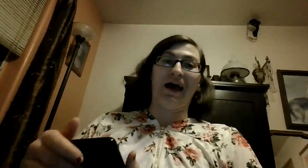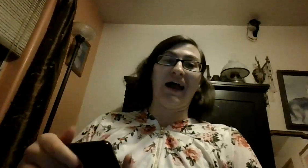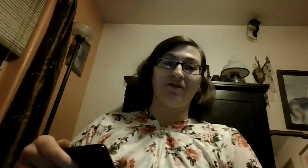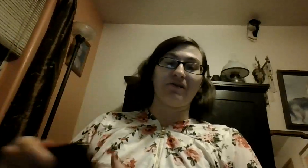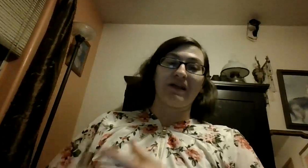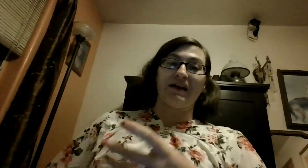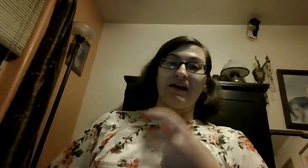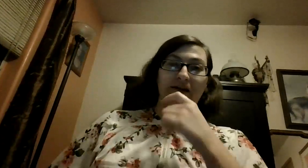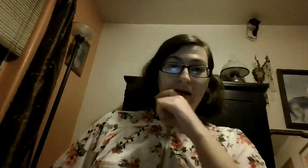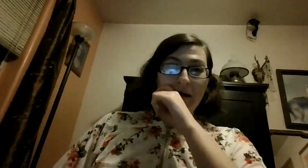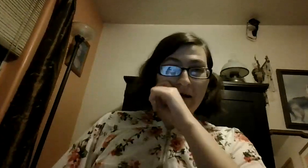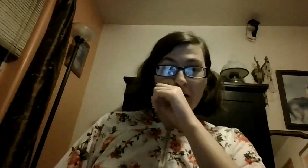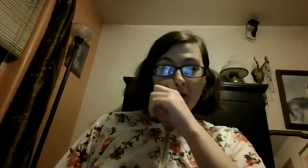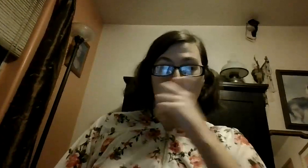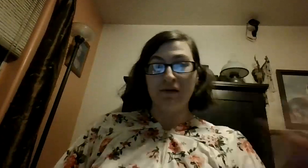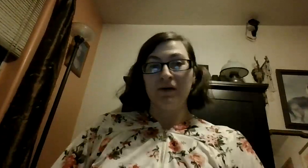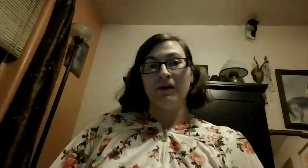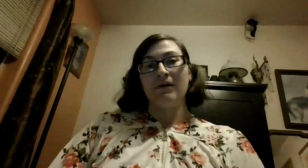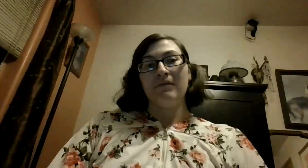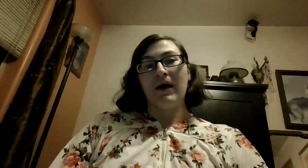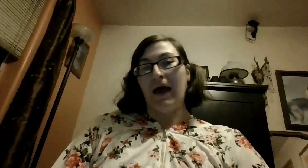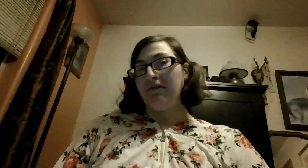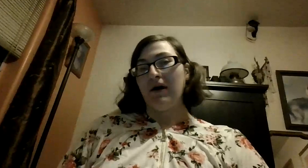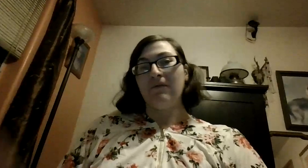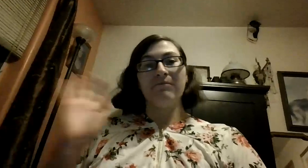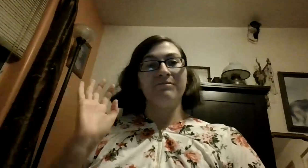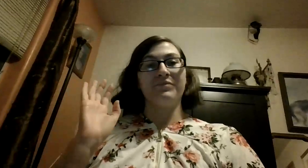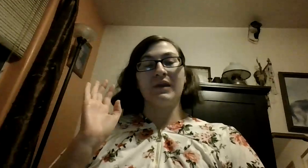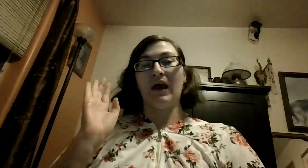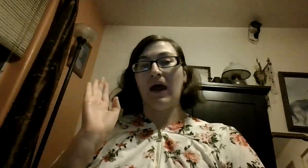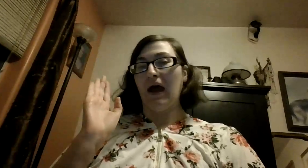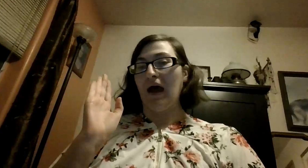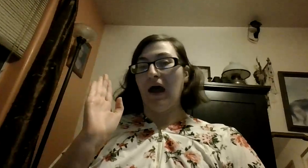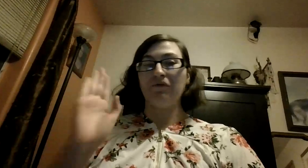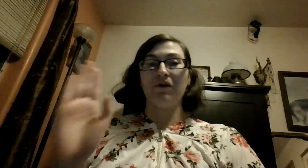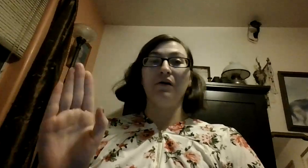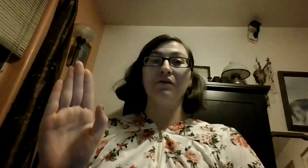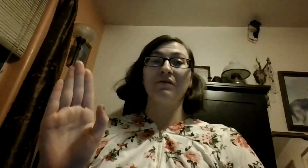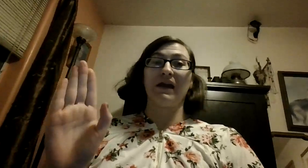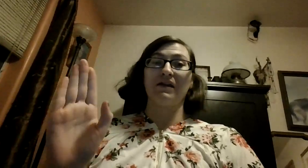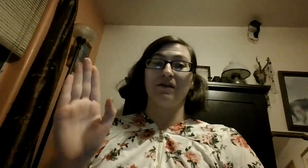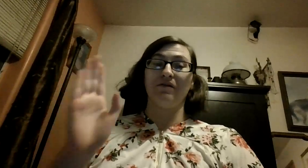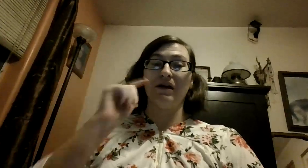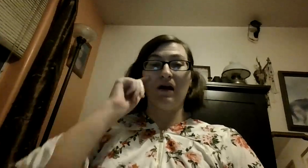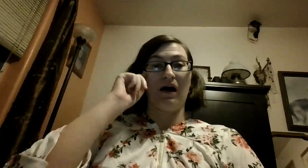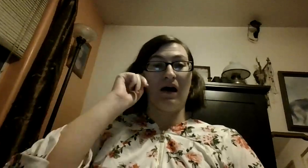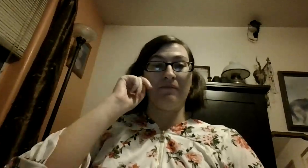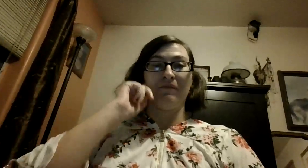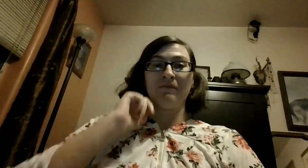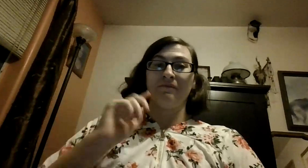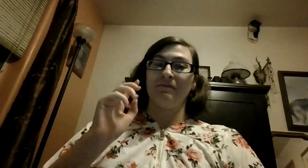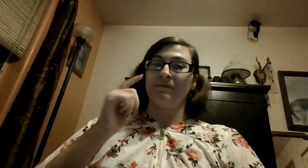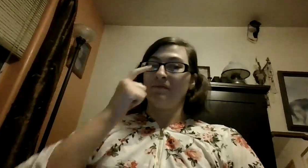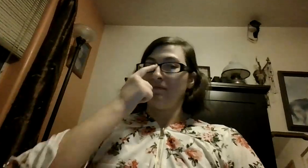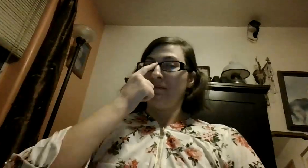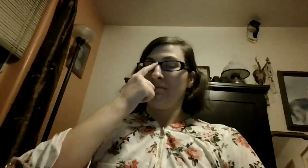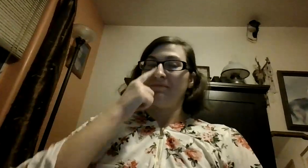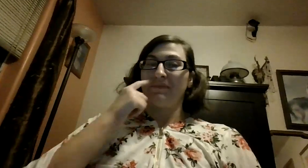course I did I will I will get to it sorry